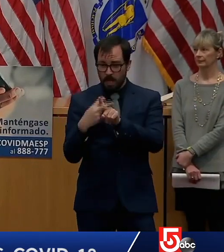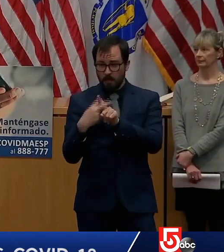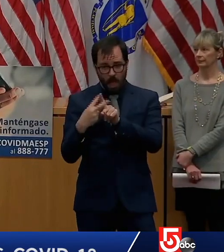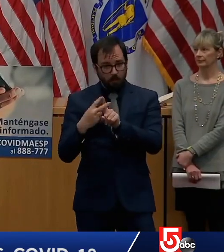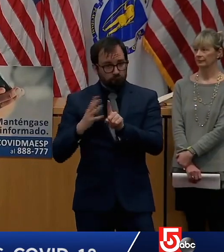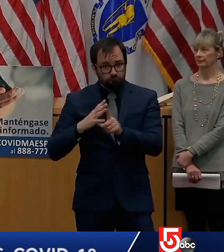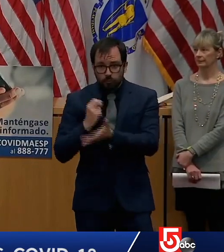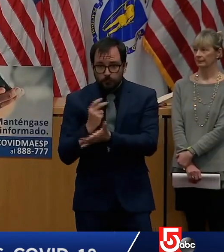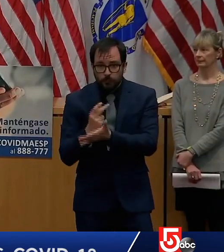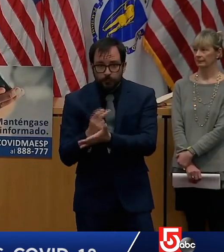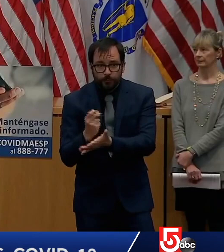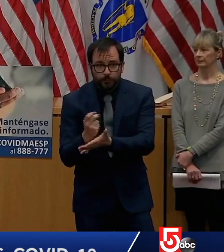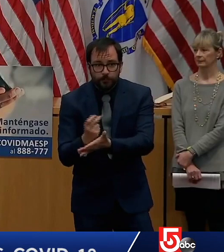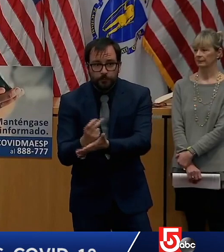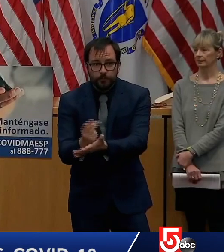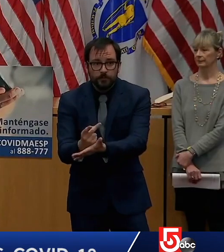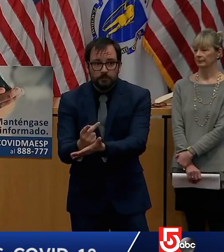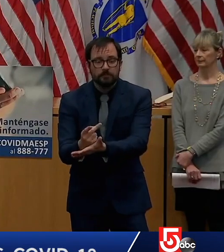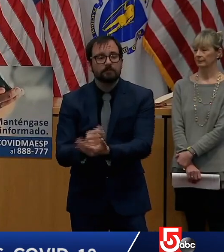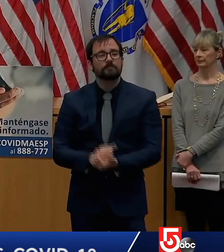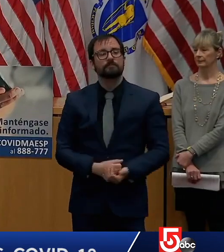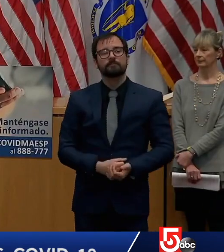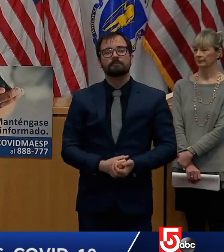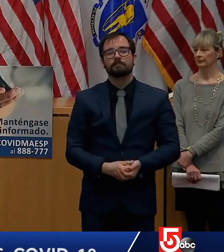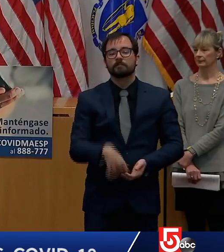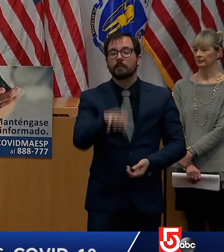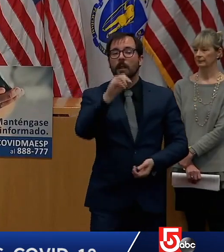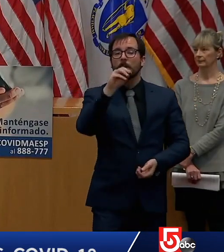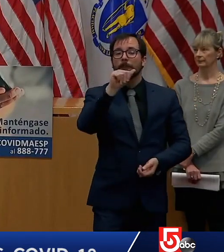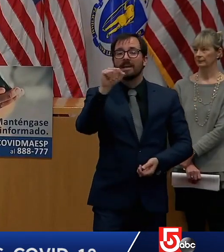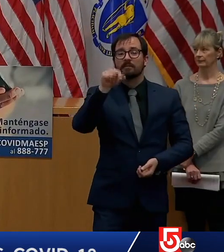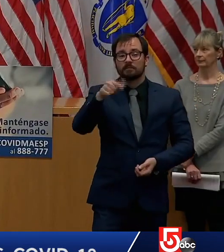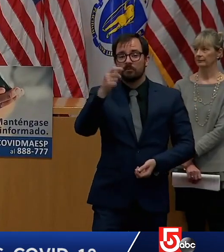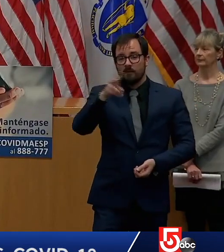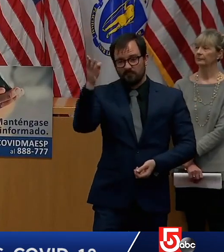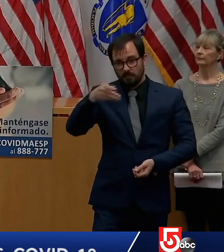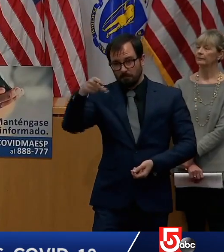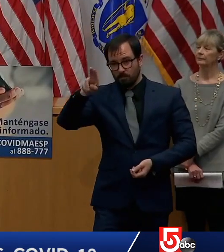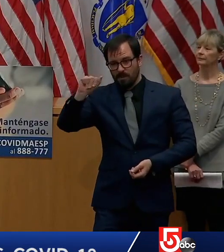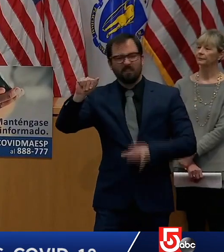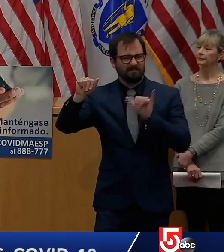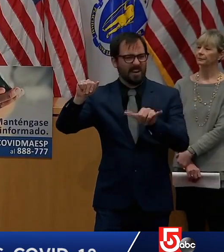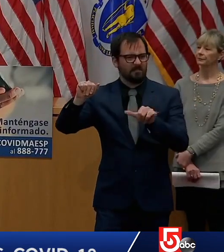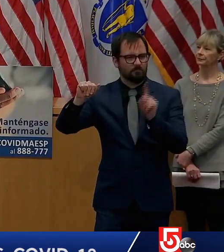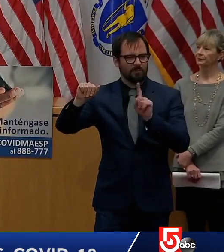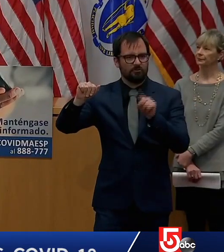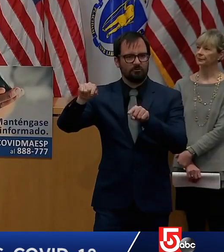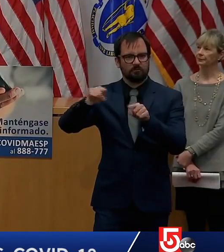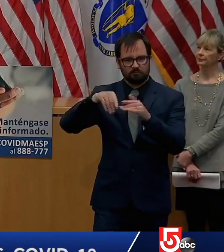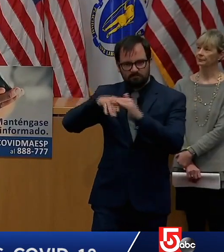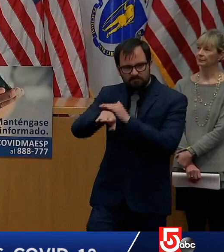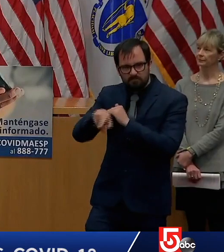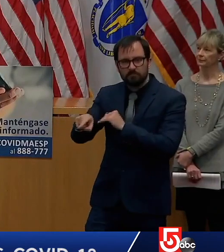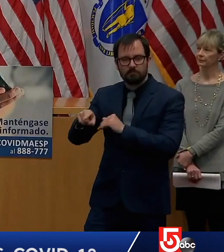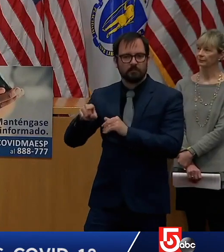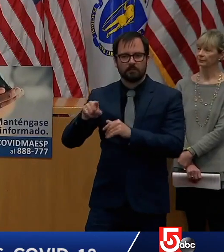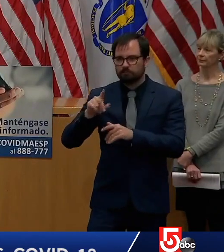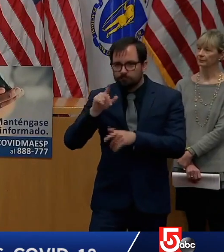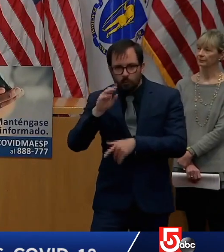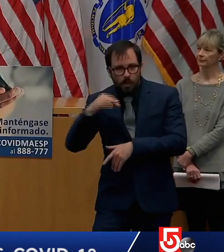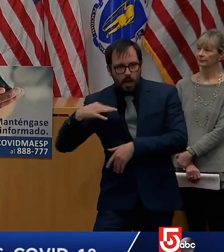slash pua and apply if you do not qualify for traditional ui unemployment insurance